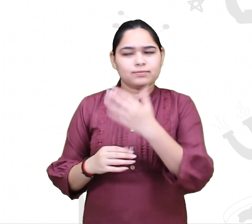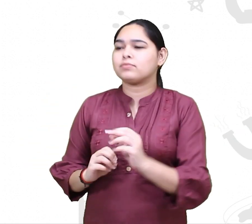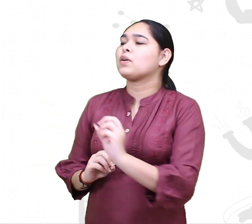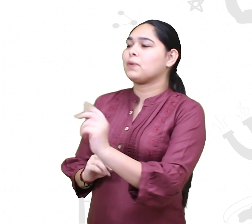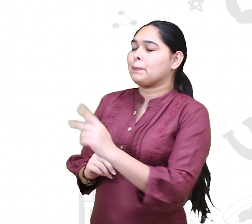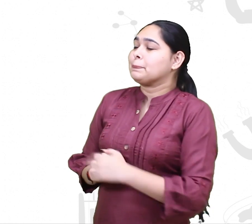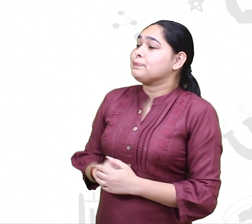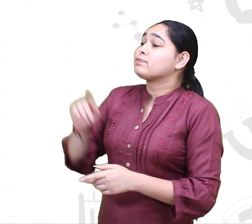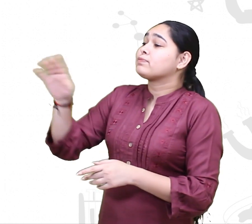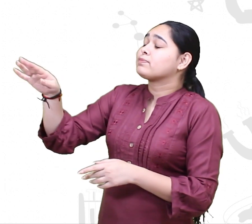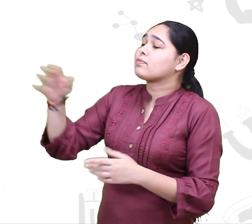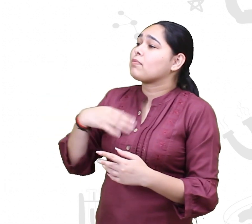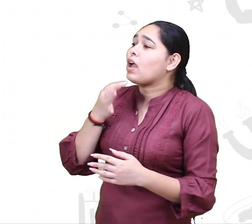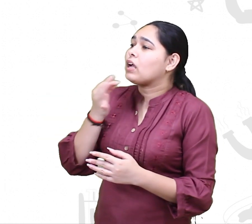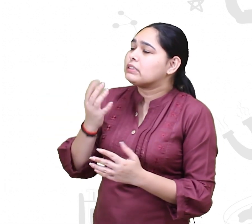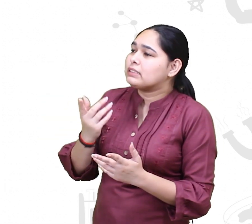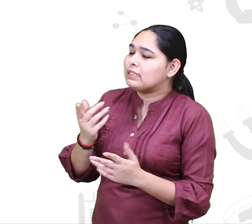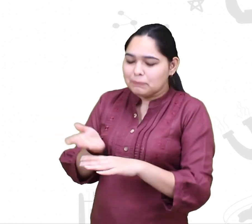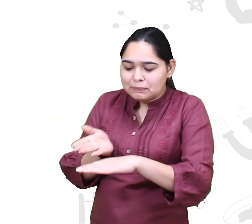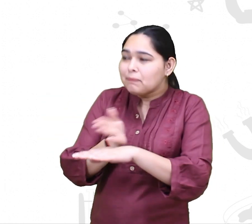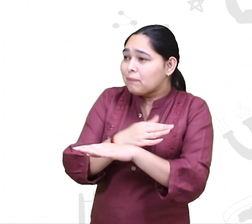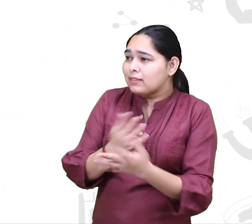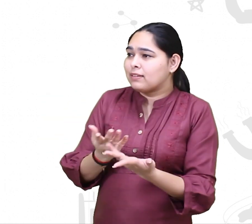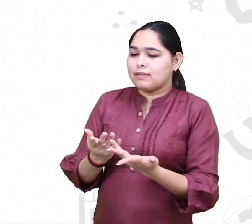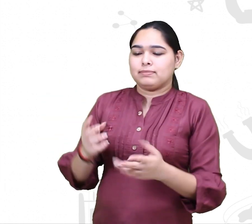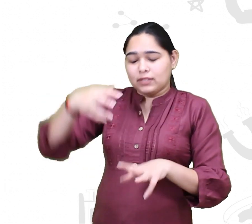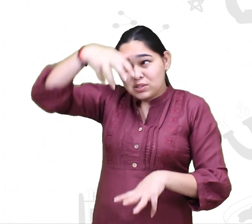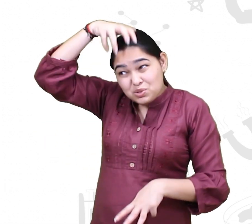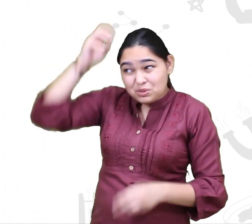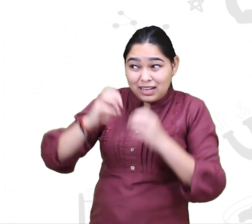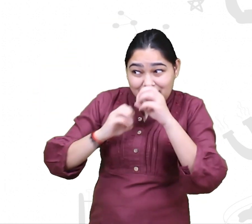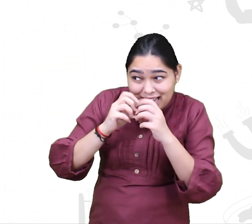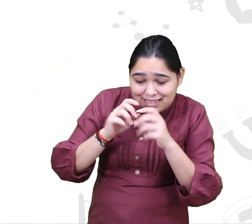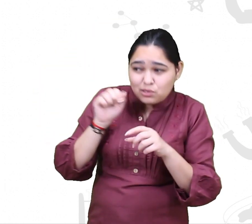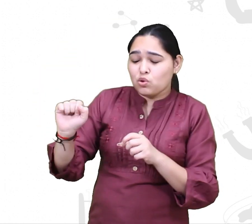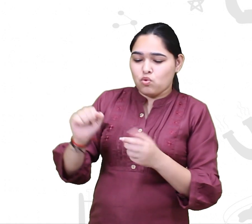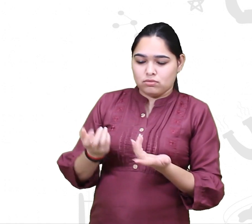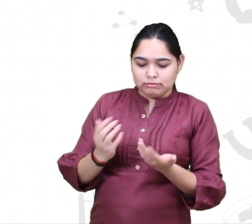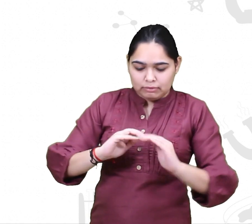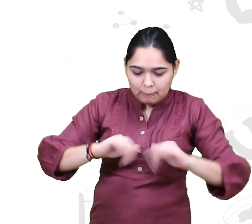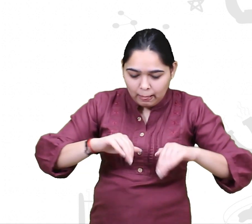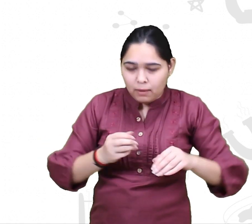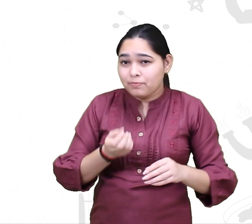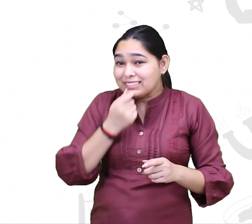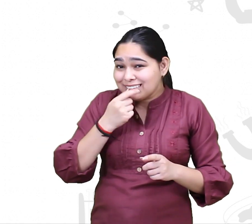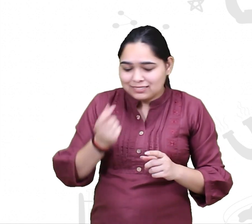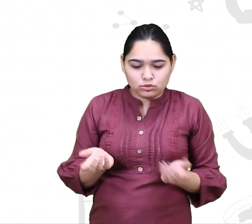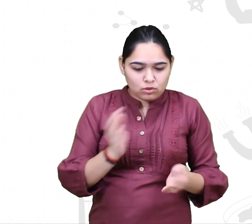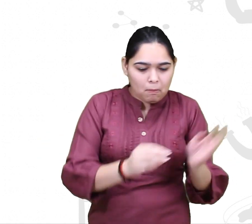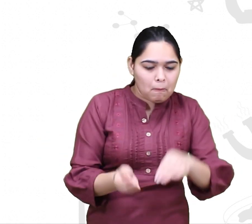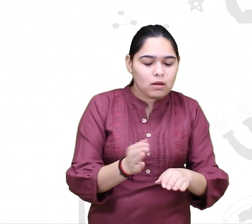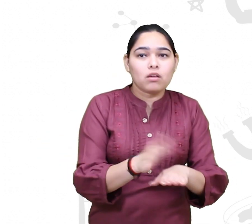question? So, Dr. Vasudevind, in the first segment of this episode, we learned that squirrels bury nuts. And